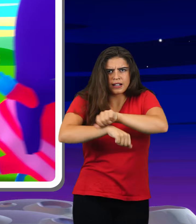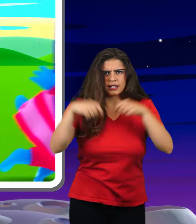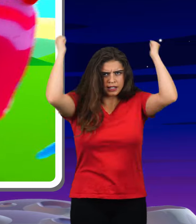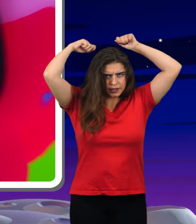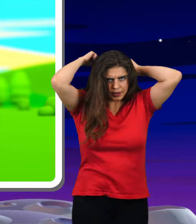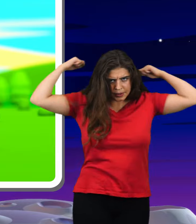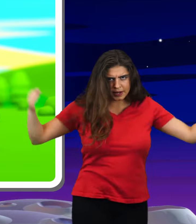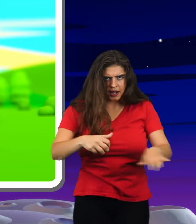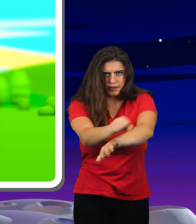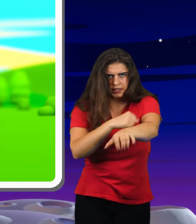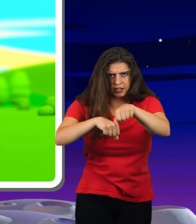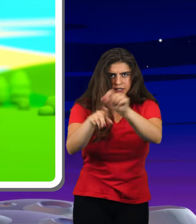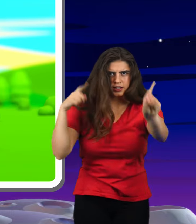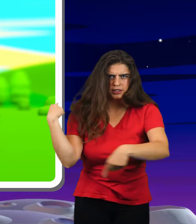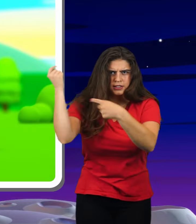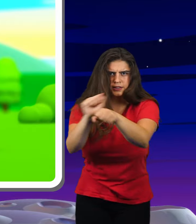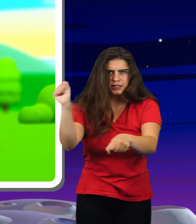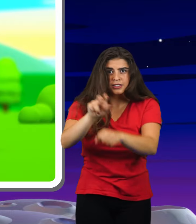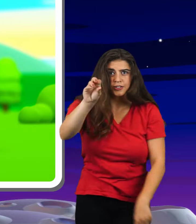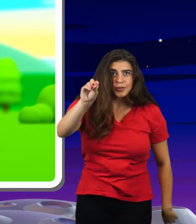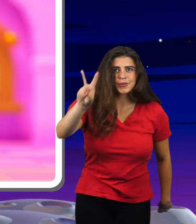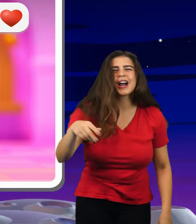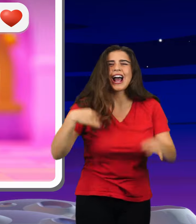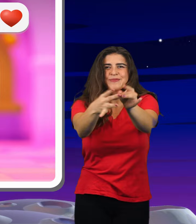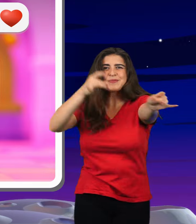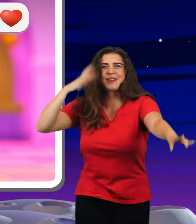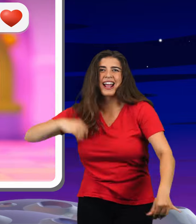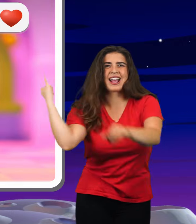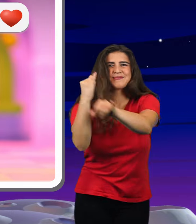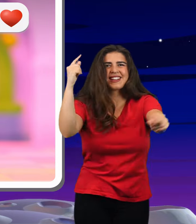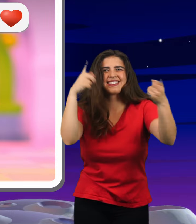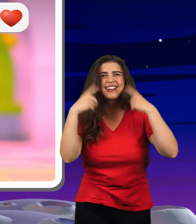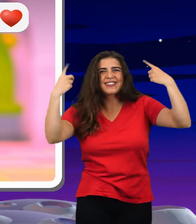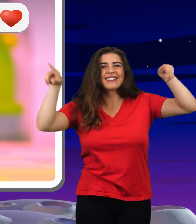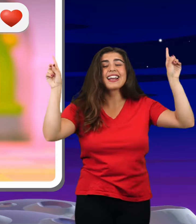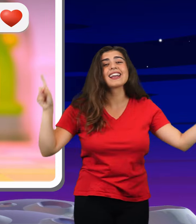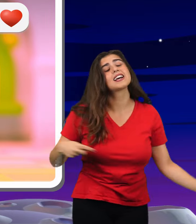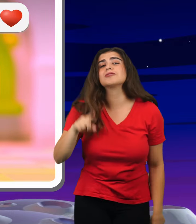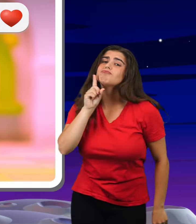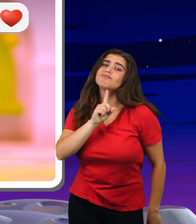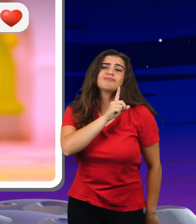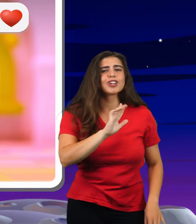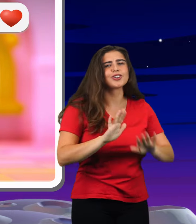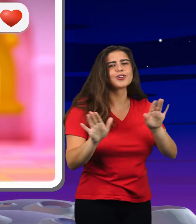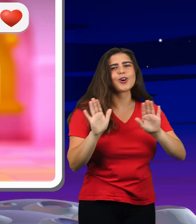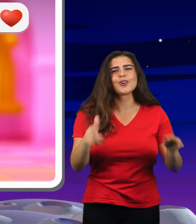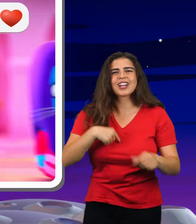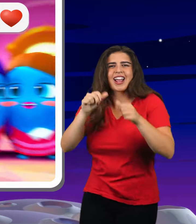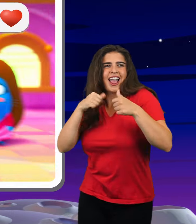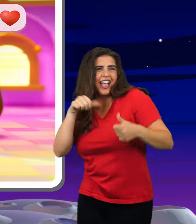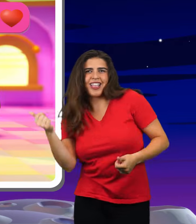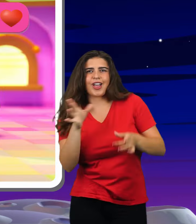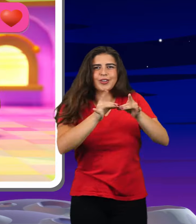Been using today since November And Cupid have finally made it Not long and lonely Oh, I've found some other